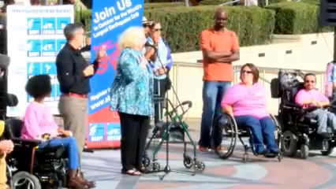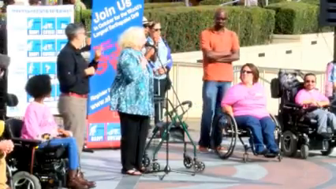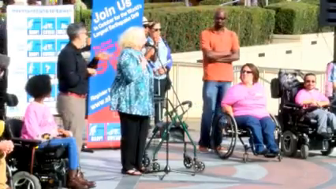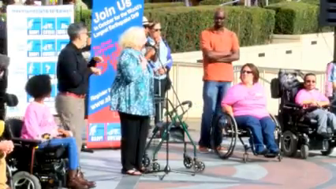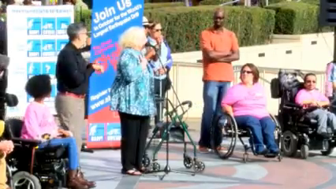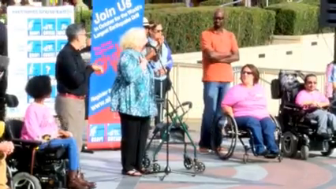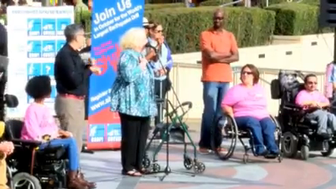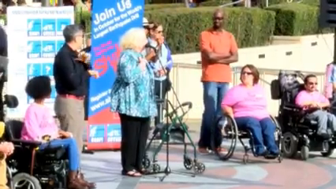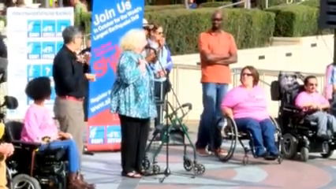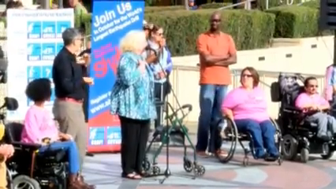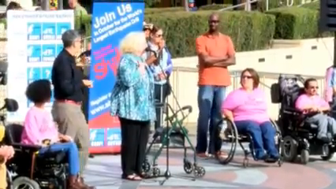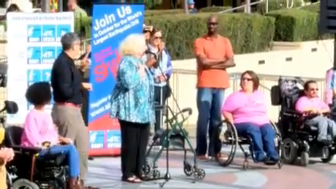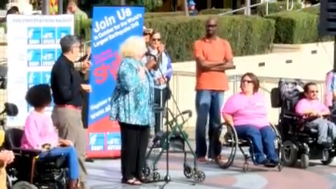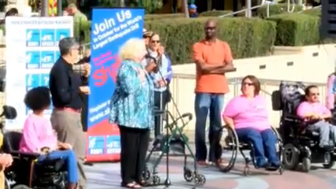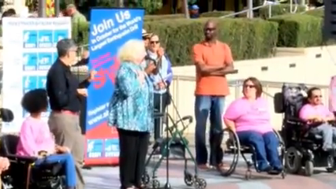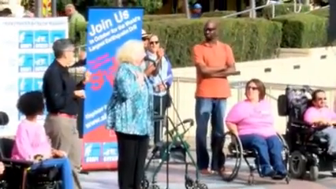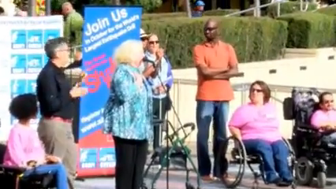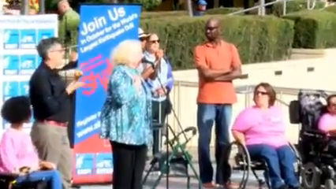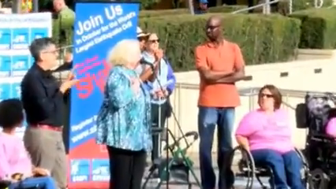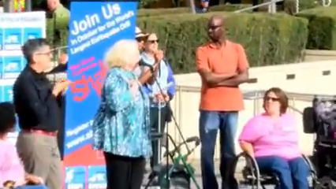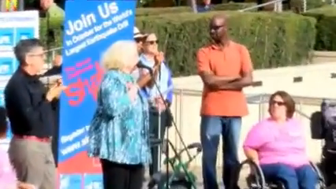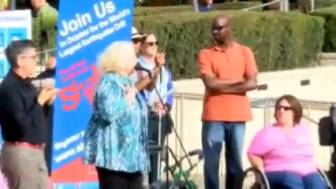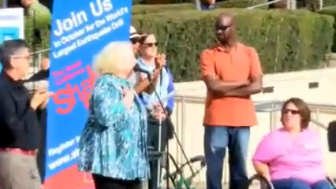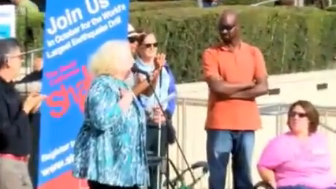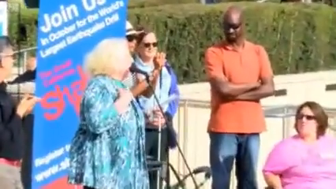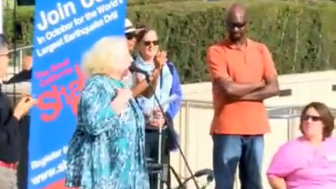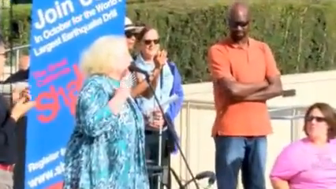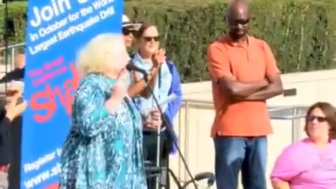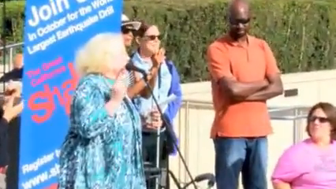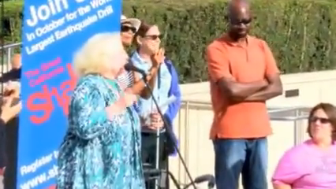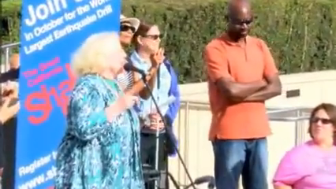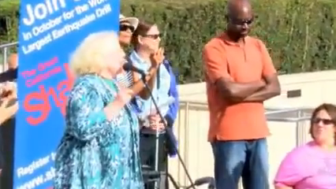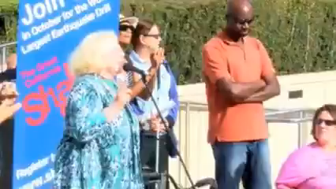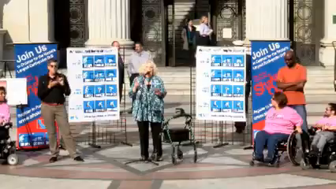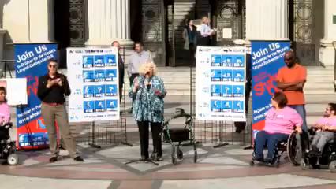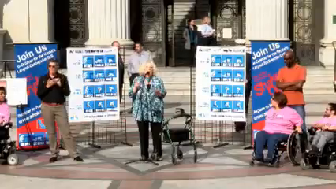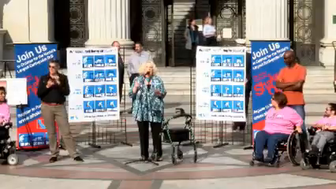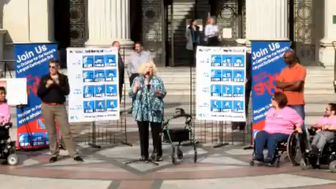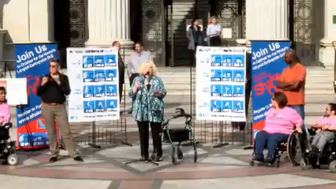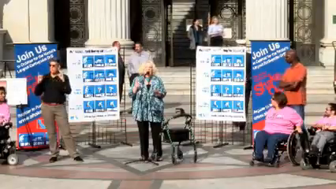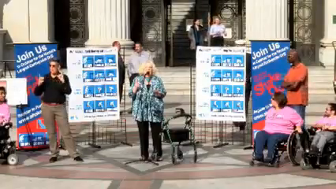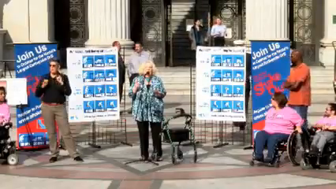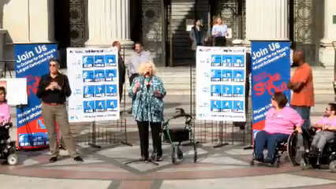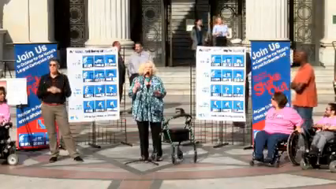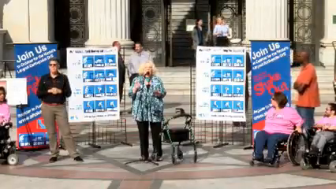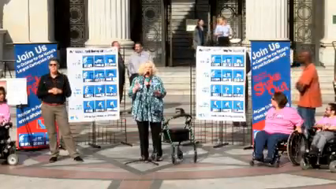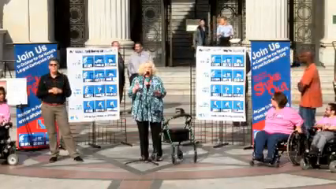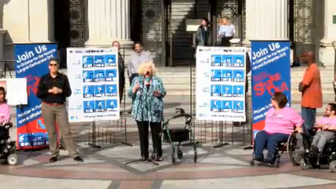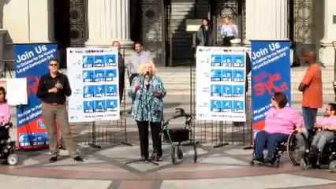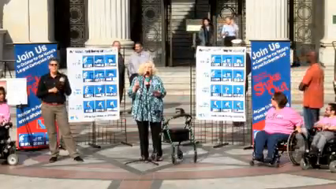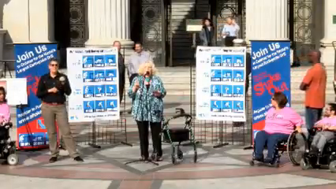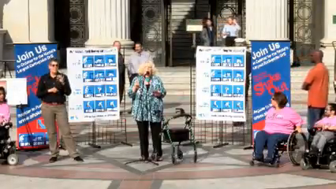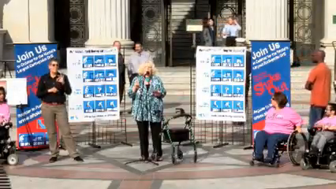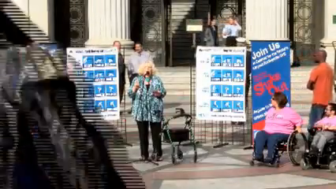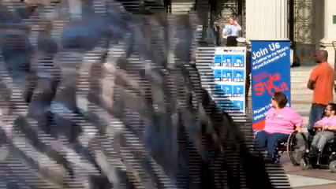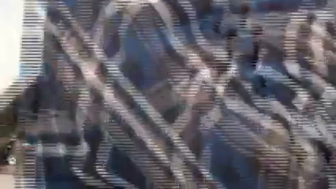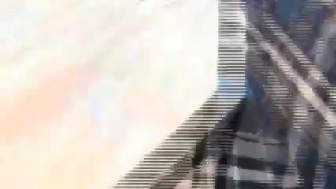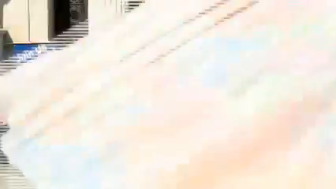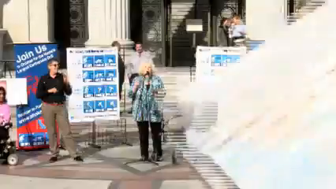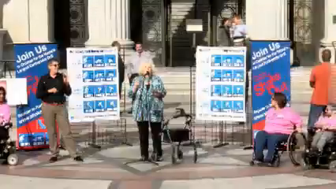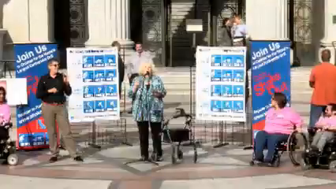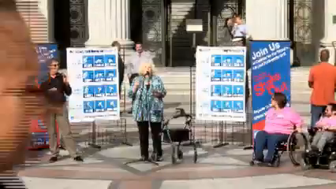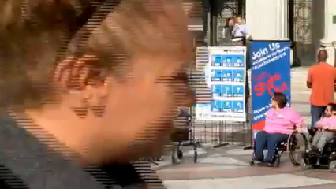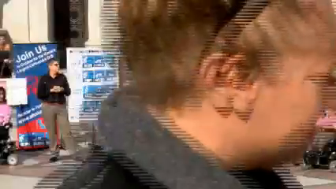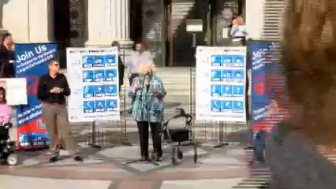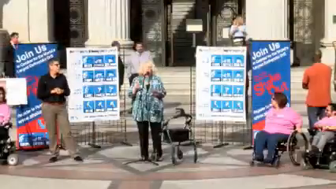published On the Threshold of Independence, and in 1988, the